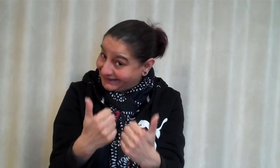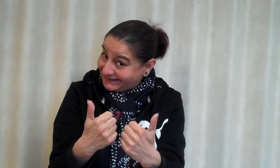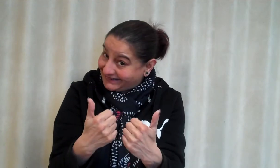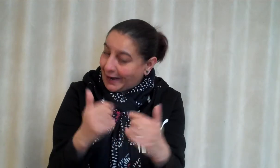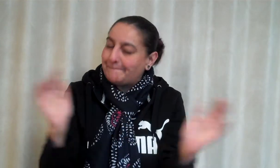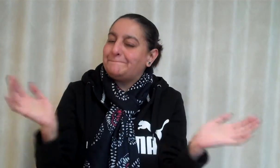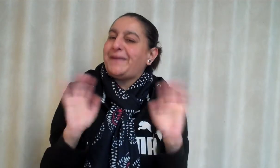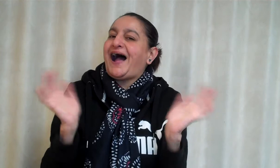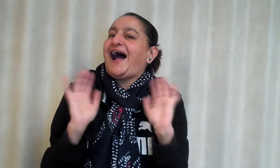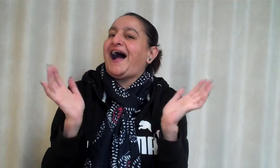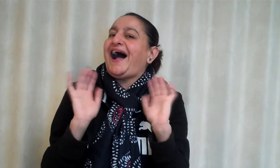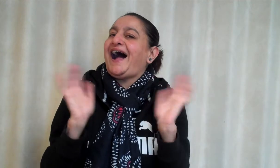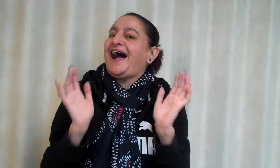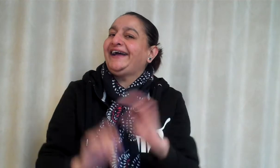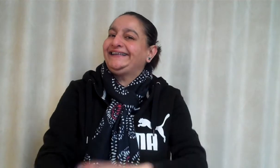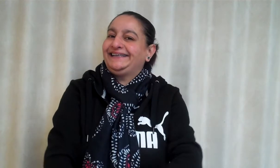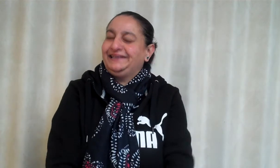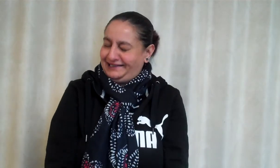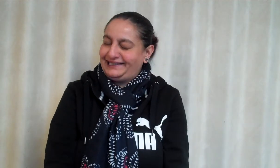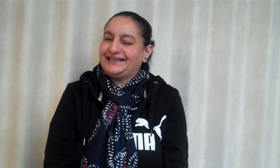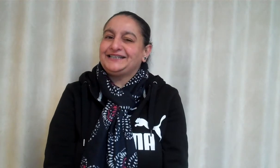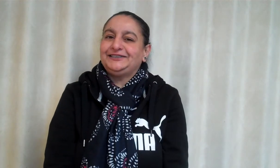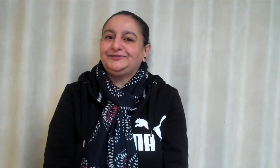Hope you enjoyed it. Thank you for watching. Bye.